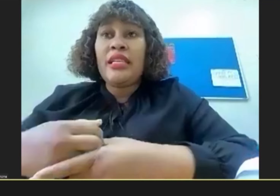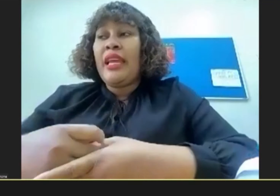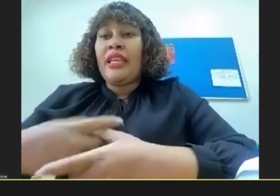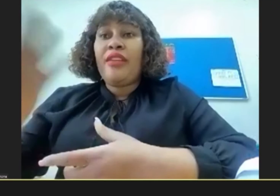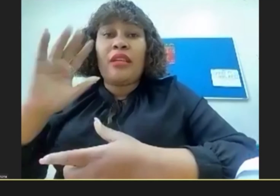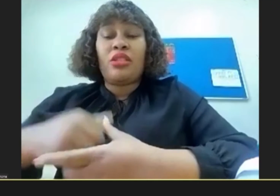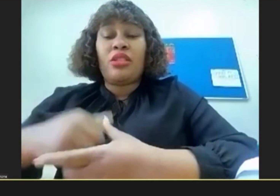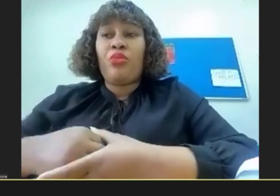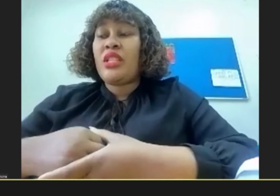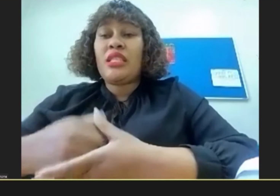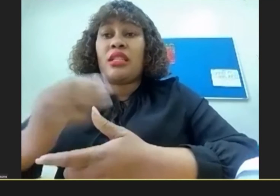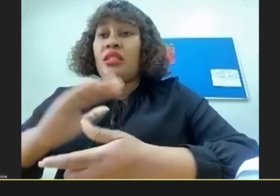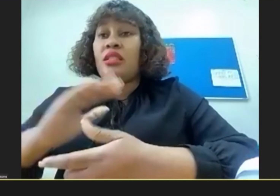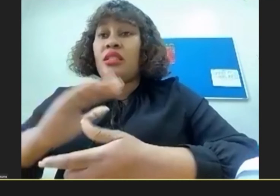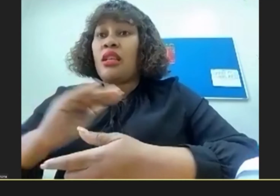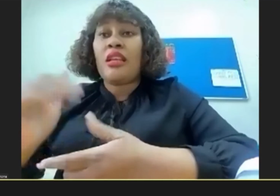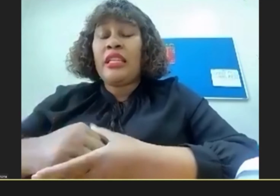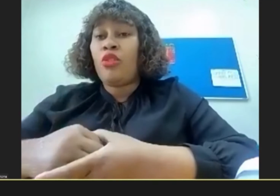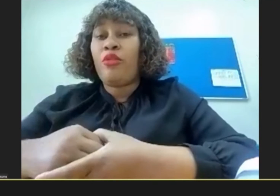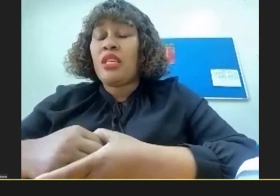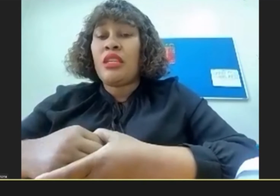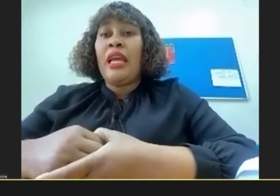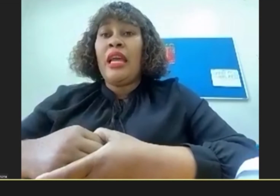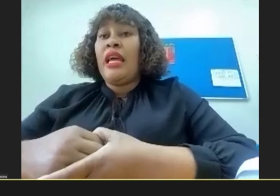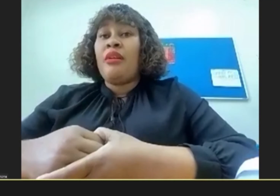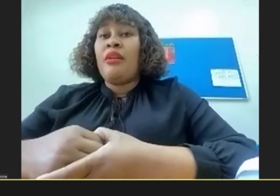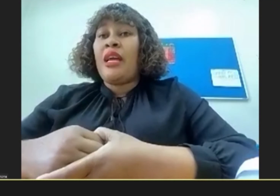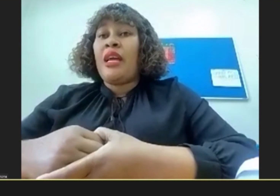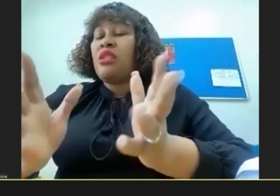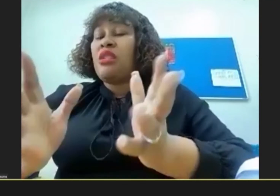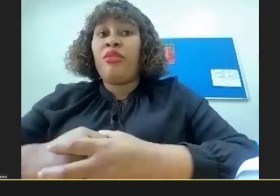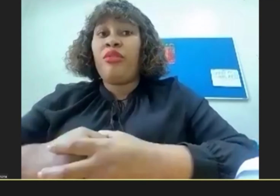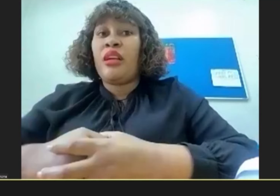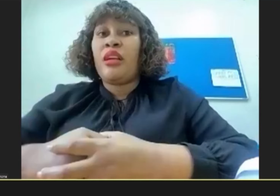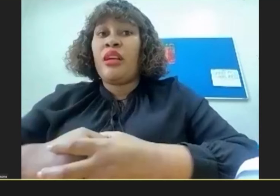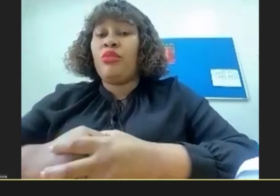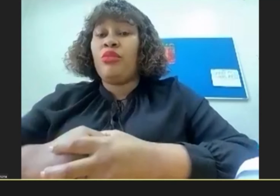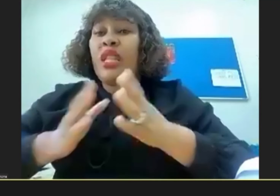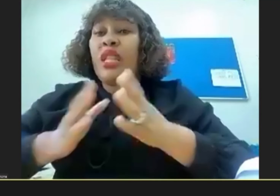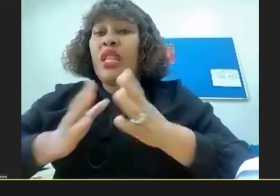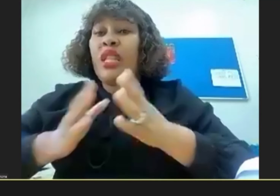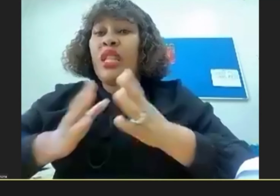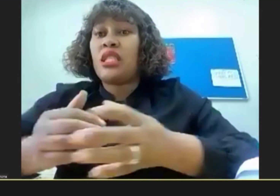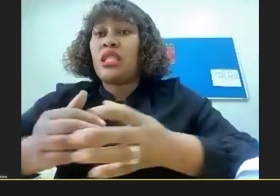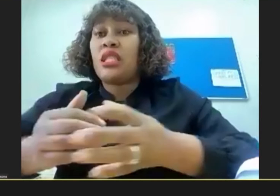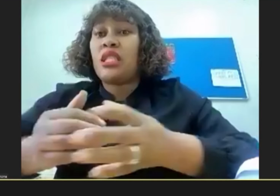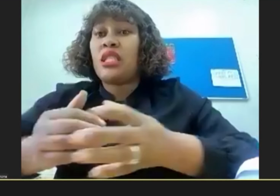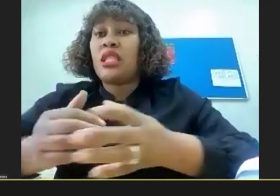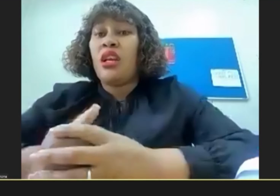you know This is definitely not for me Yeah I don't see myself doing this for all my life